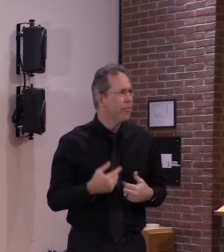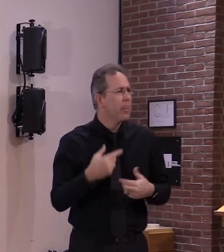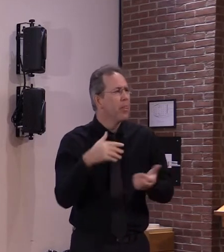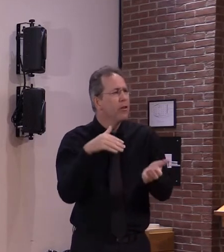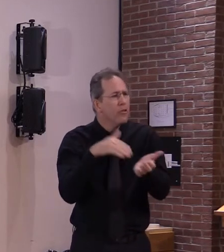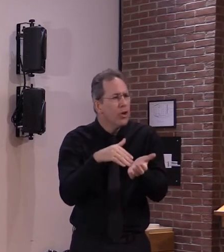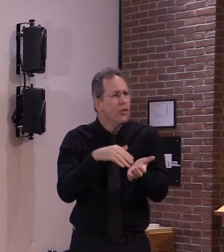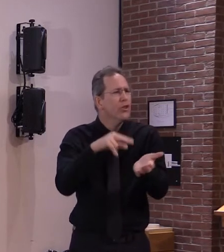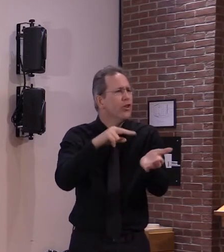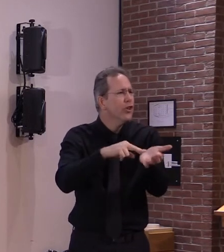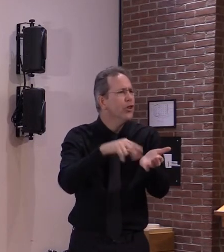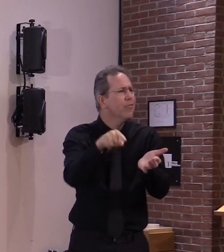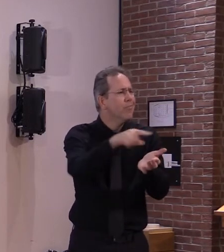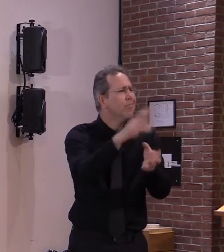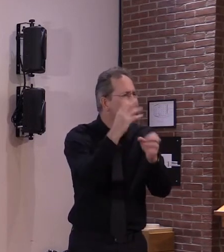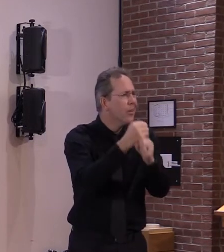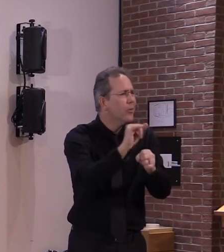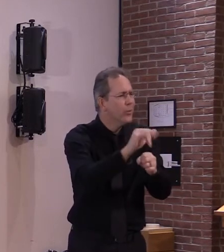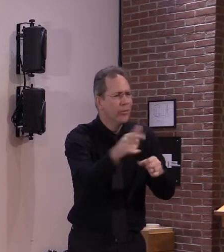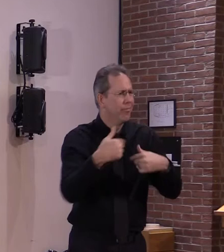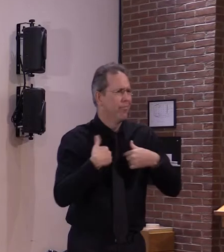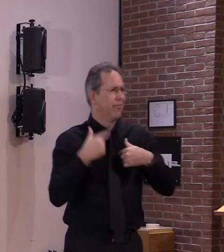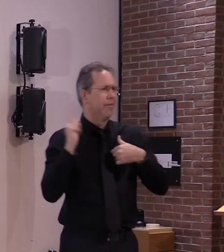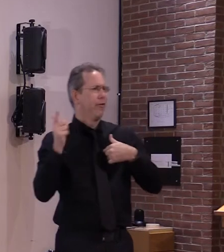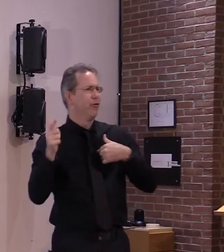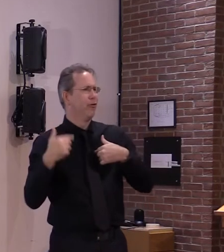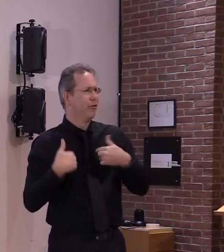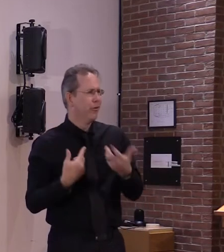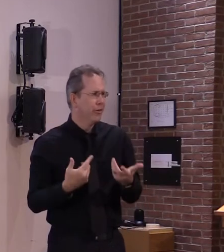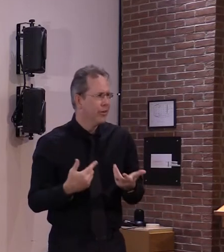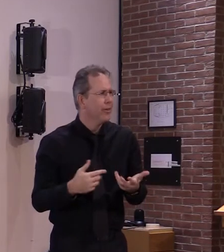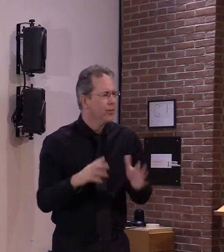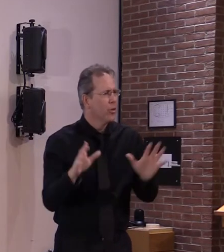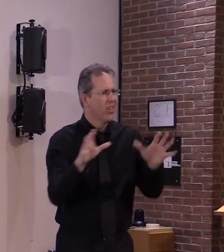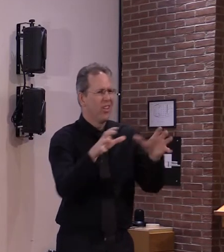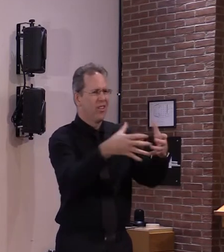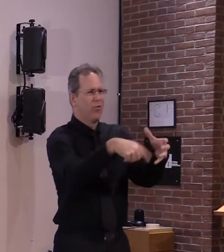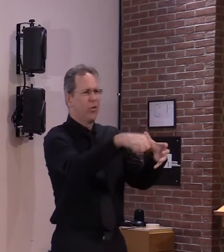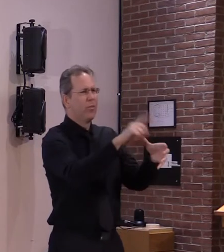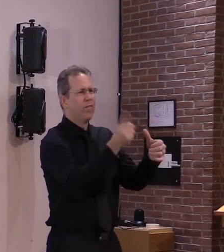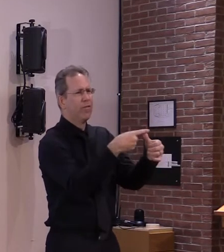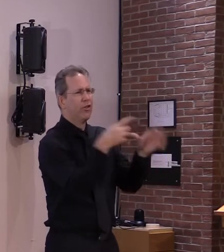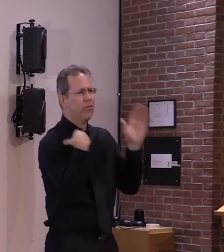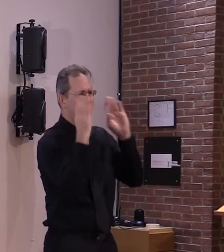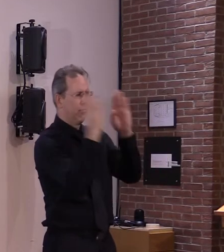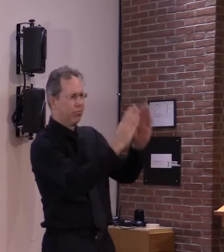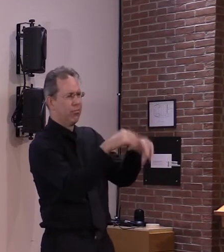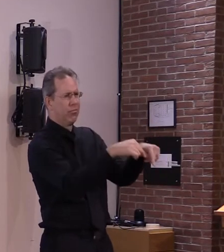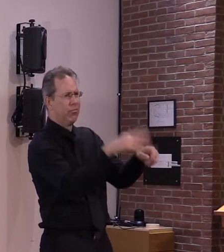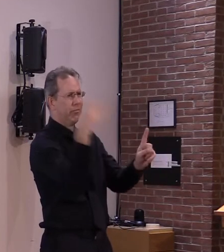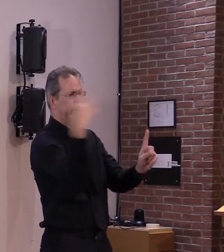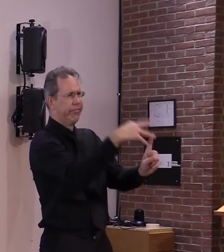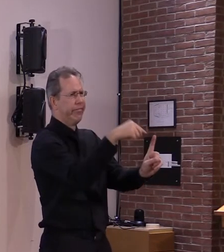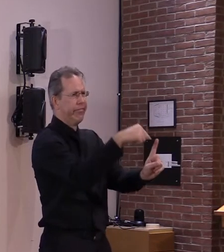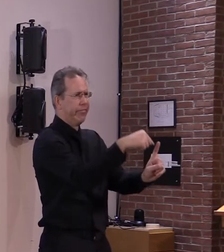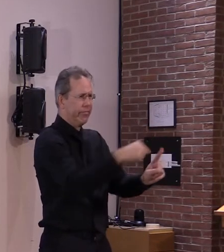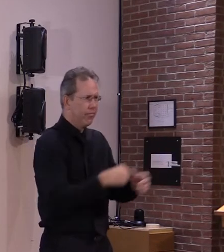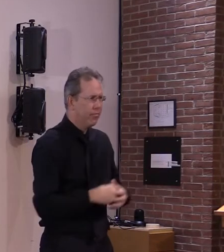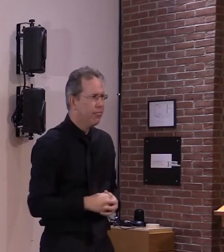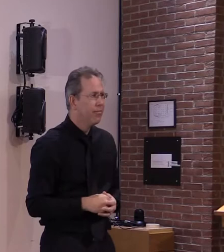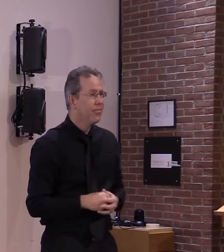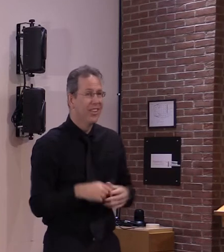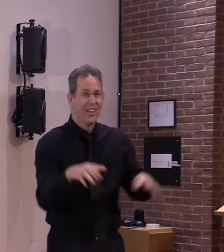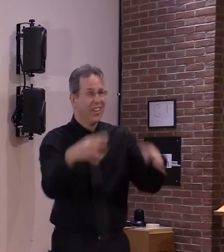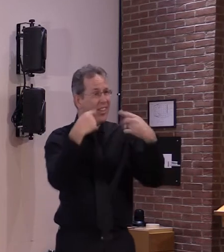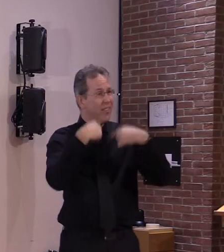should be in that that mix which they are so i uh i want to show confidence i will do anything i can to